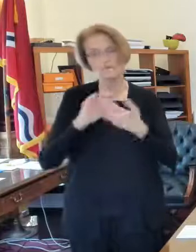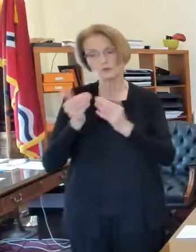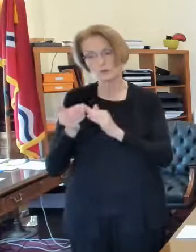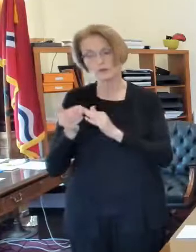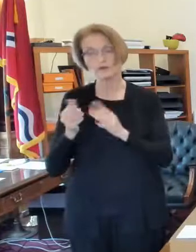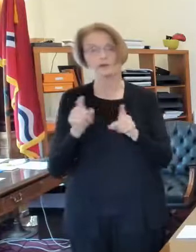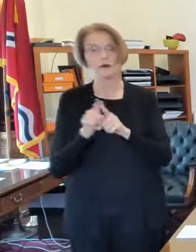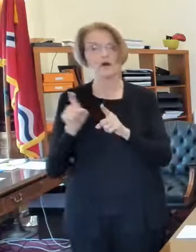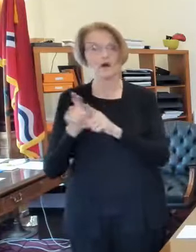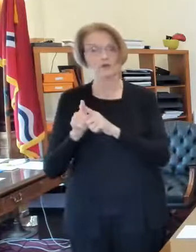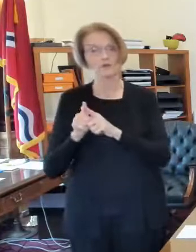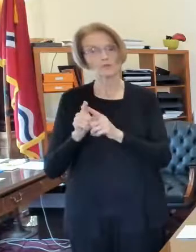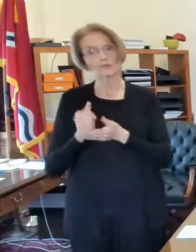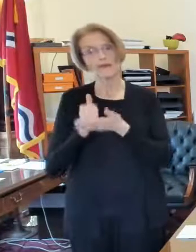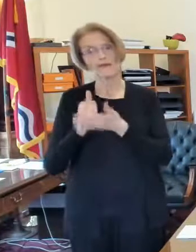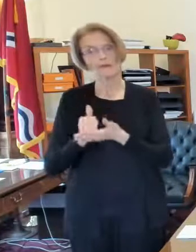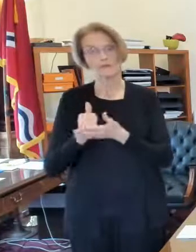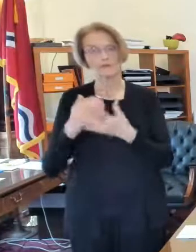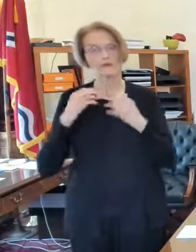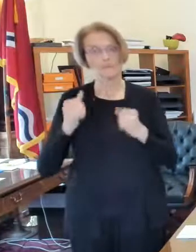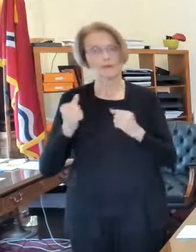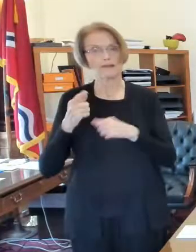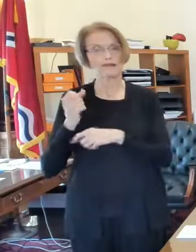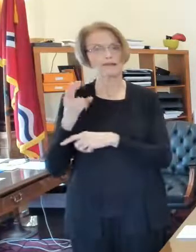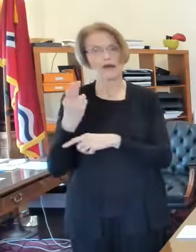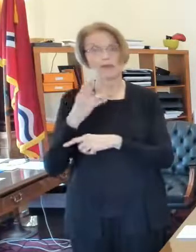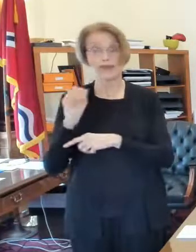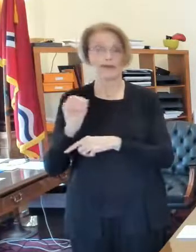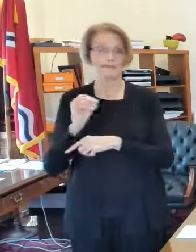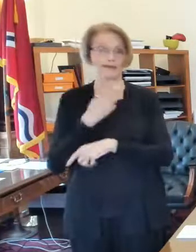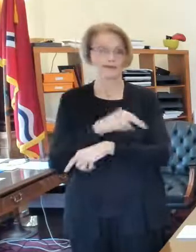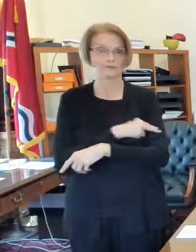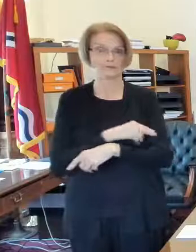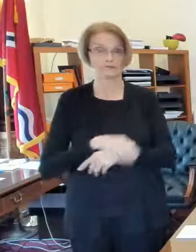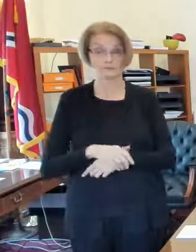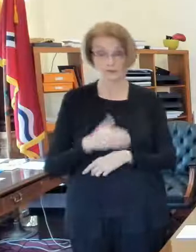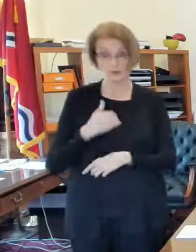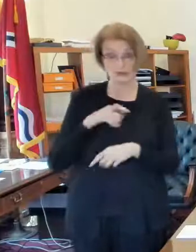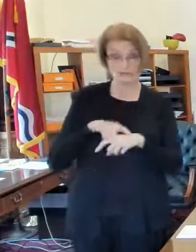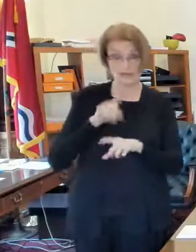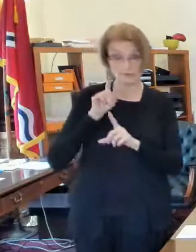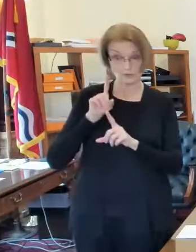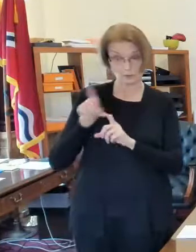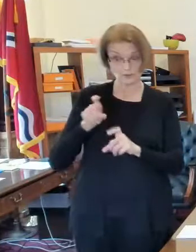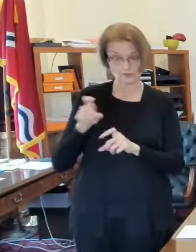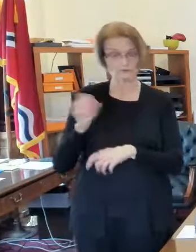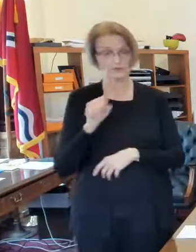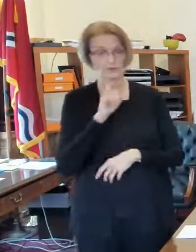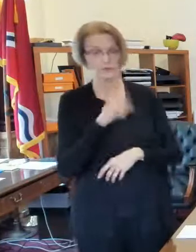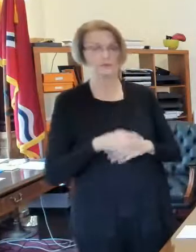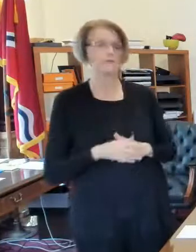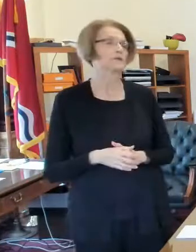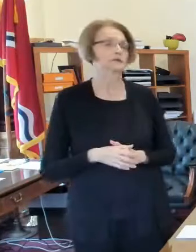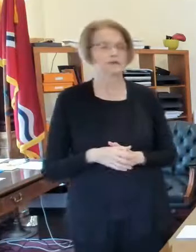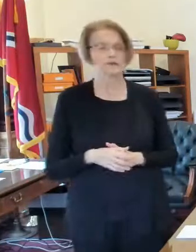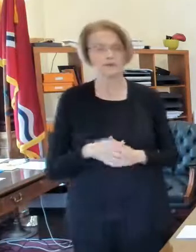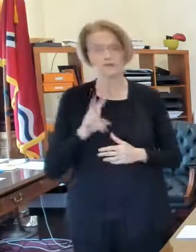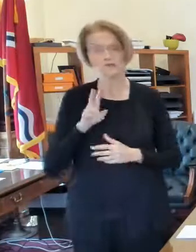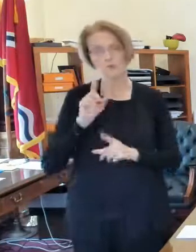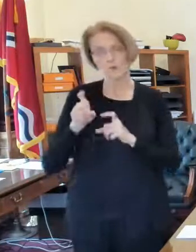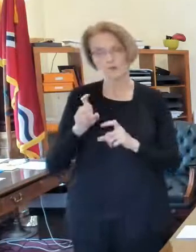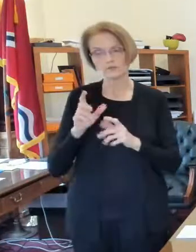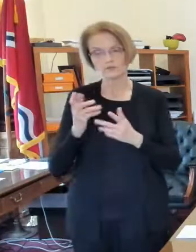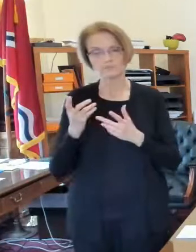public health and hospital systems do you have time for questions dr echo sure a couple of questions about uh current